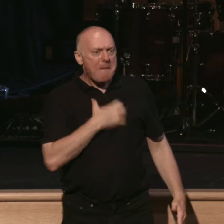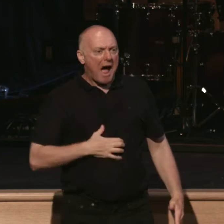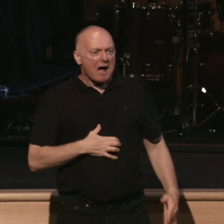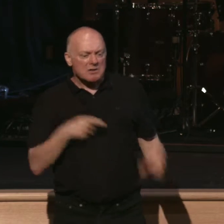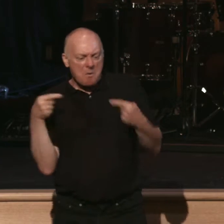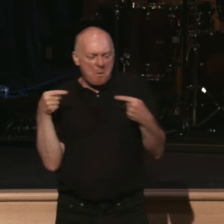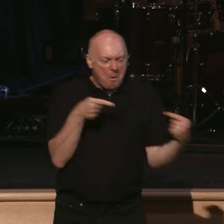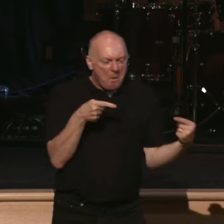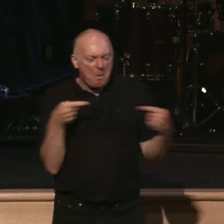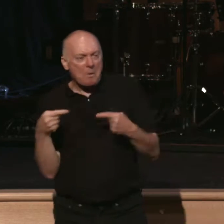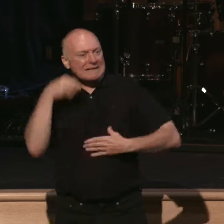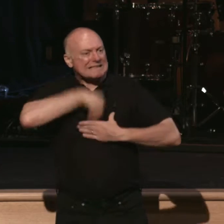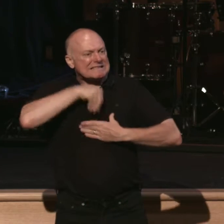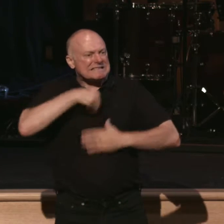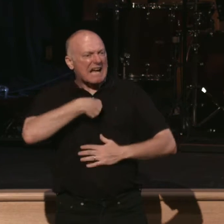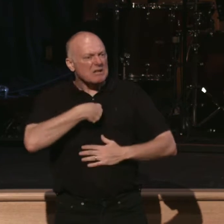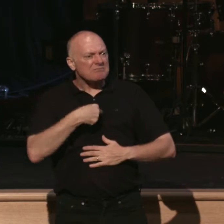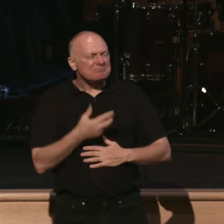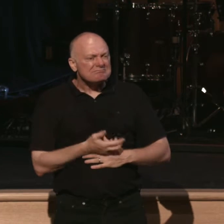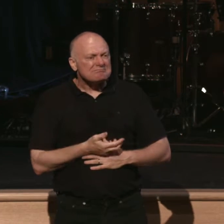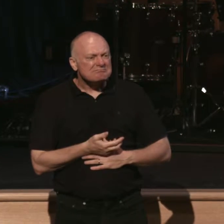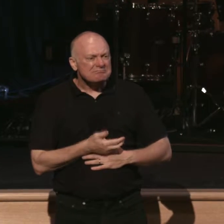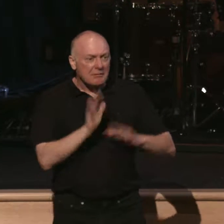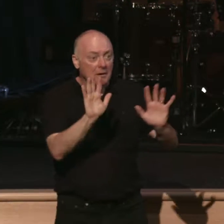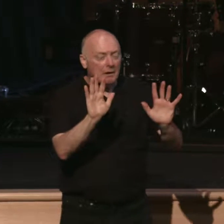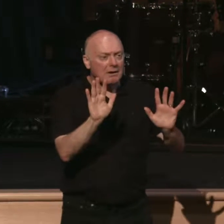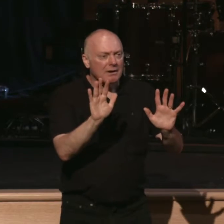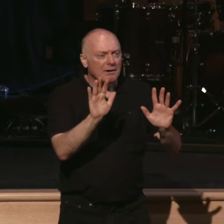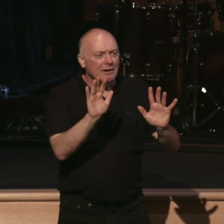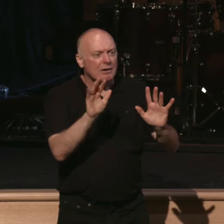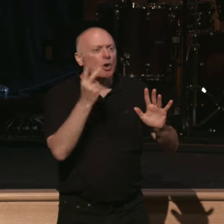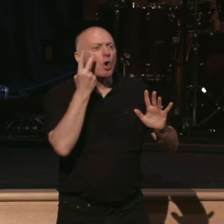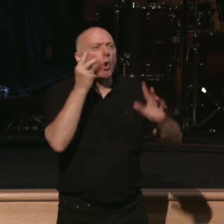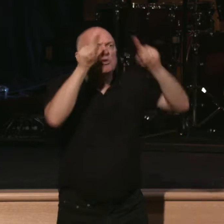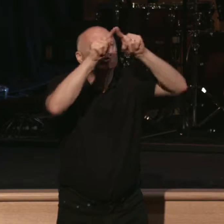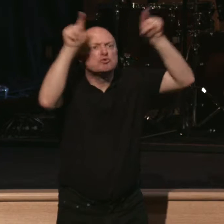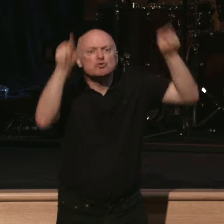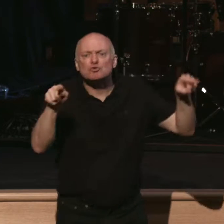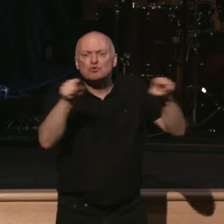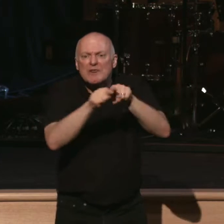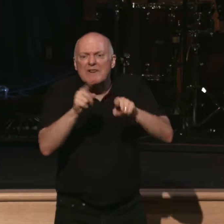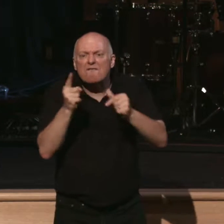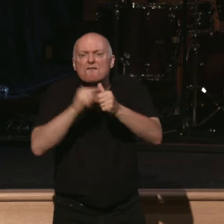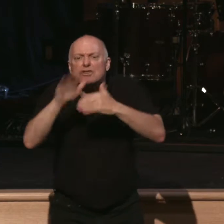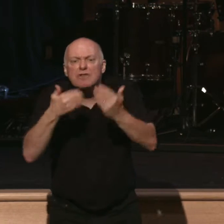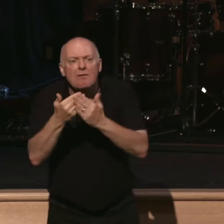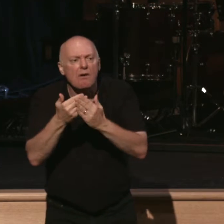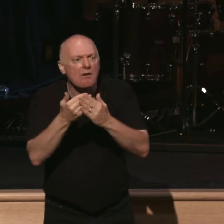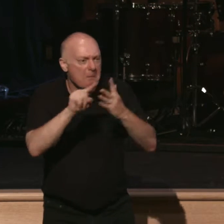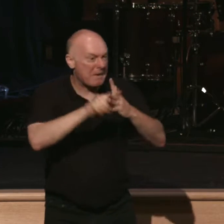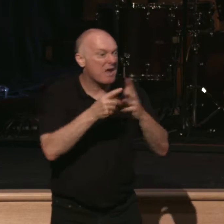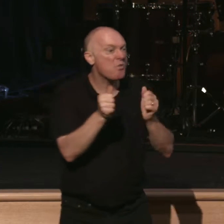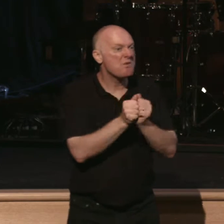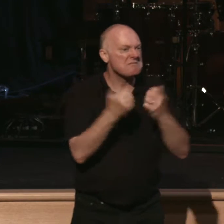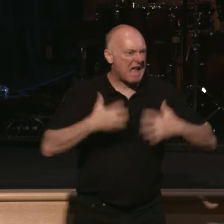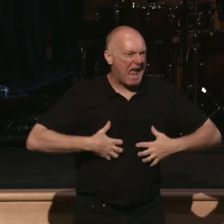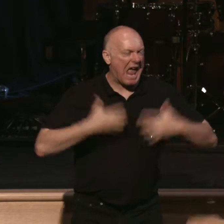within you. And so let's have a look up on the screen. First of all, we begin with anger. Okay. So what causes